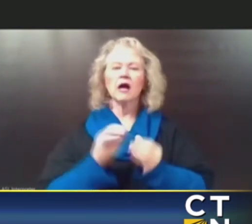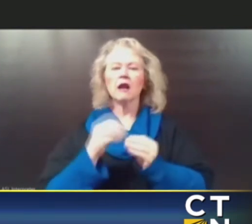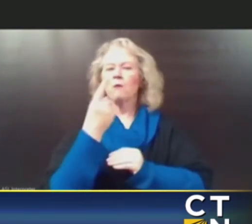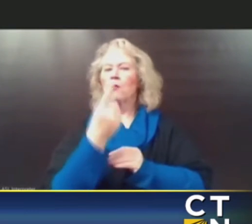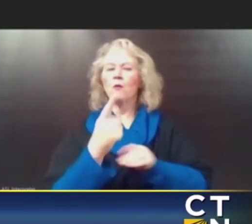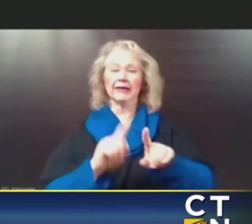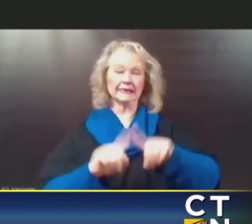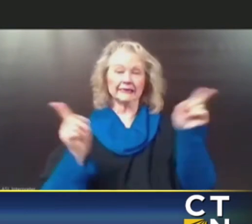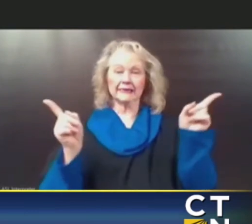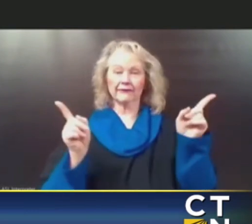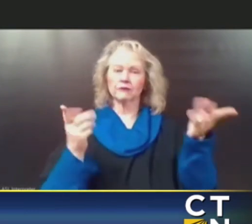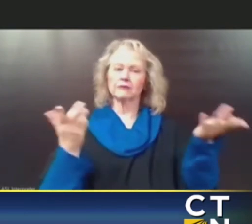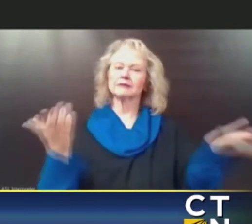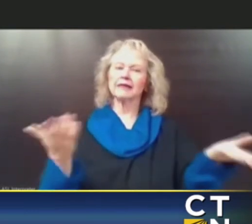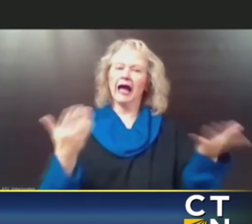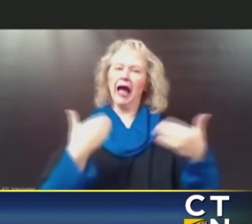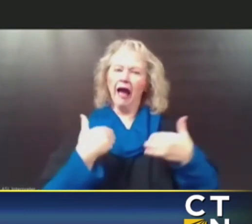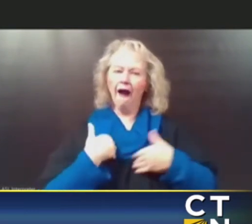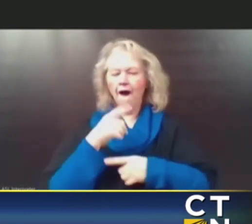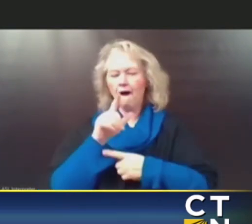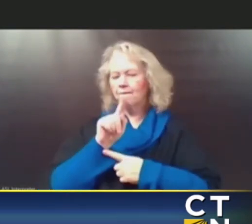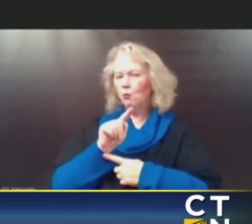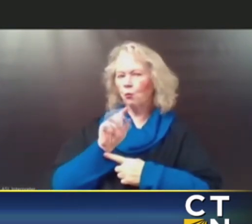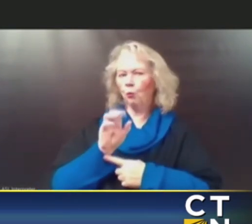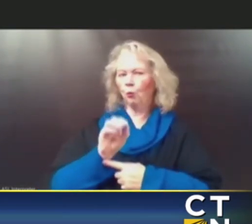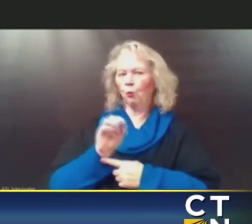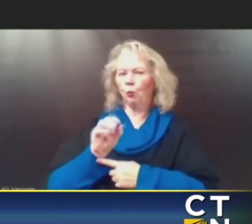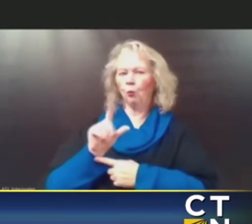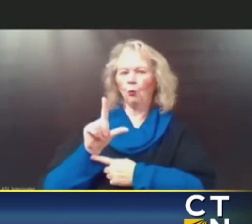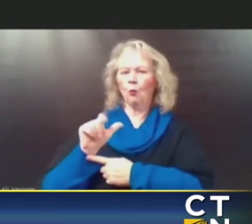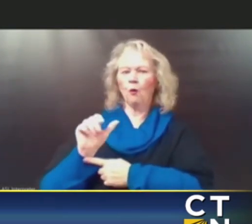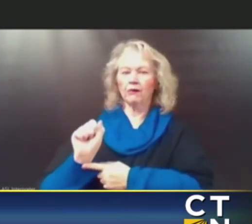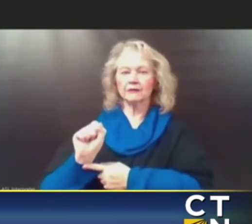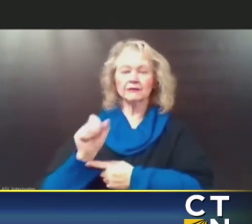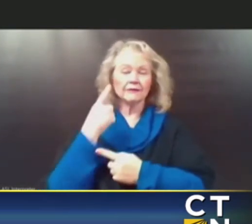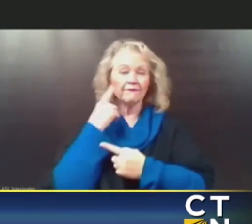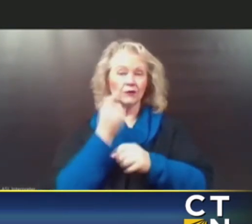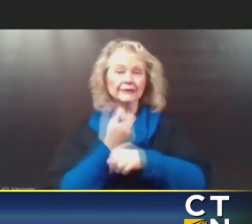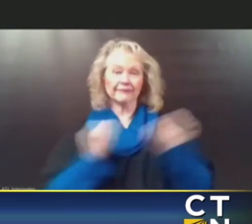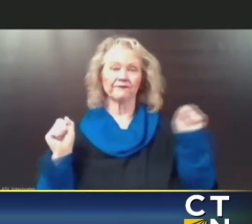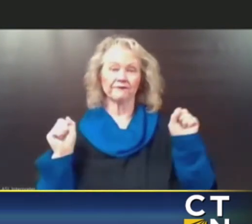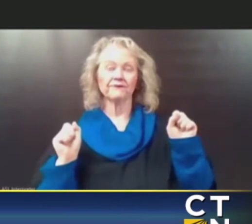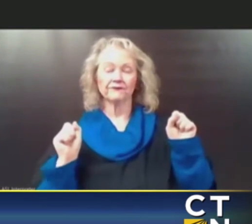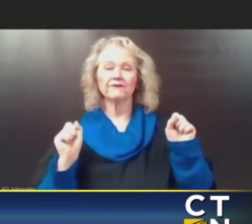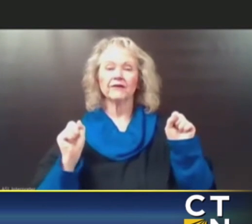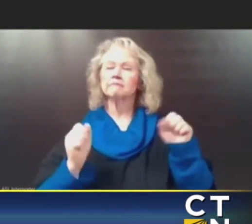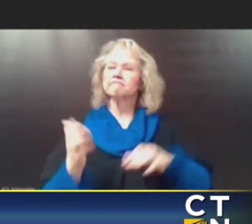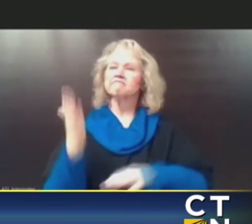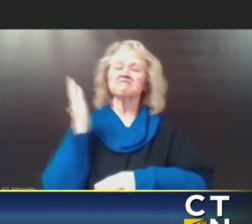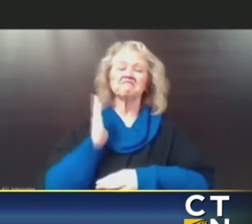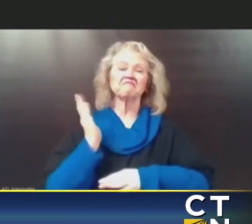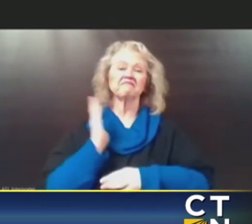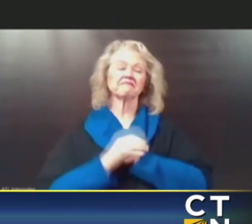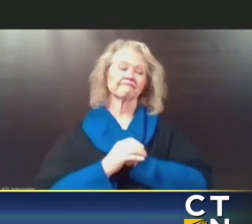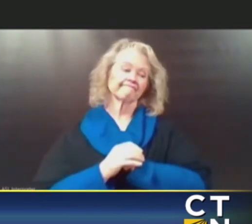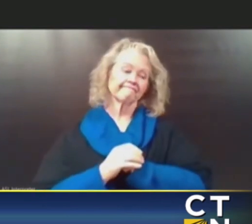we now have the tools to keep ourselves safe. You know, back then, if